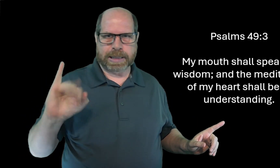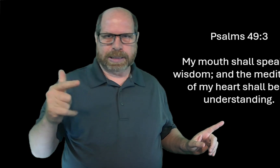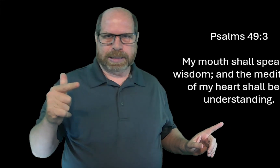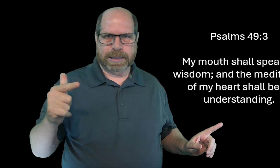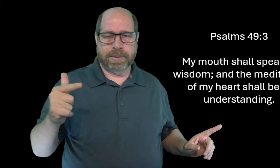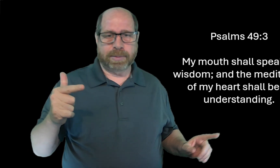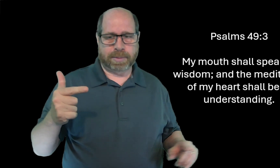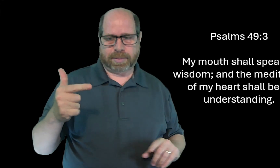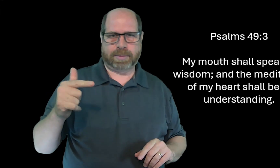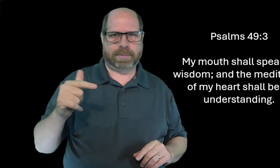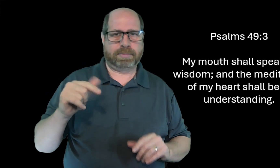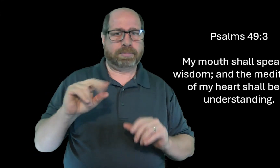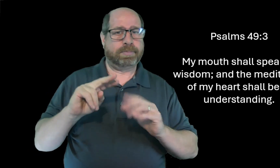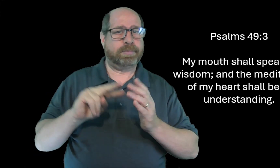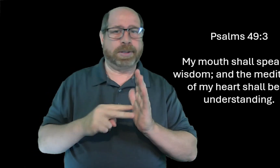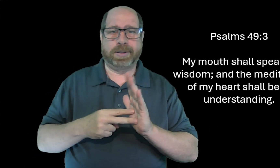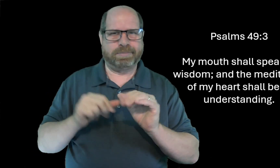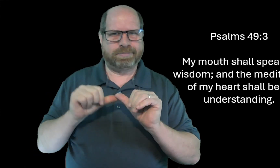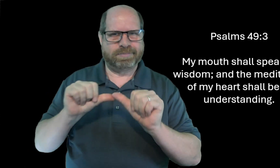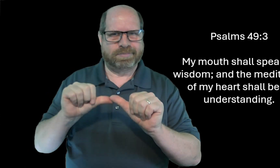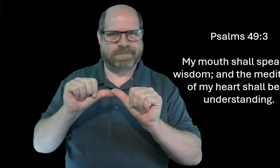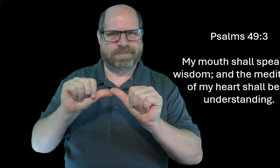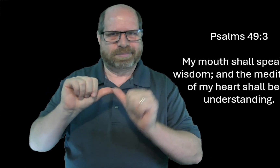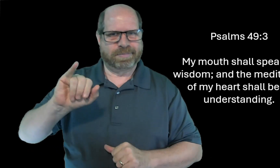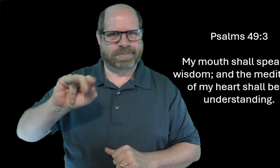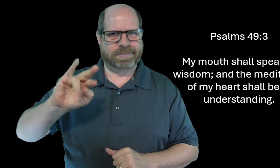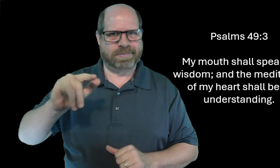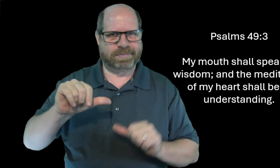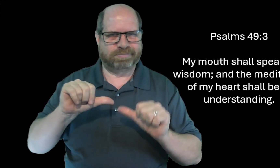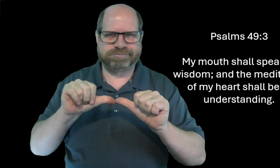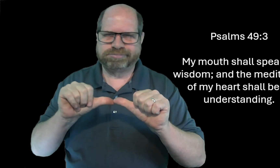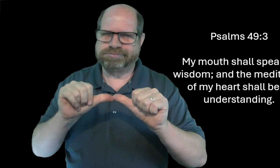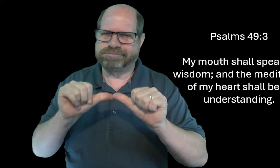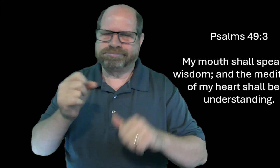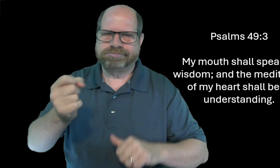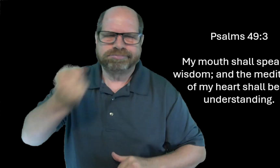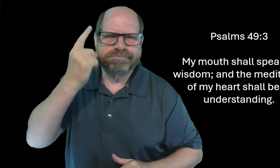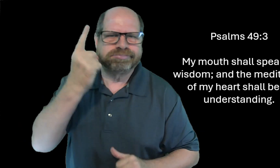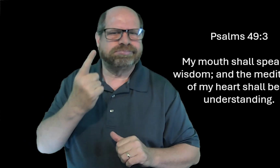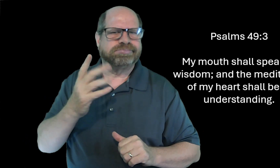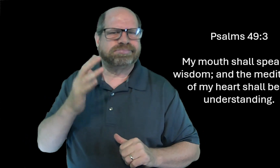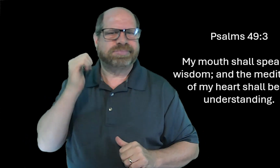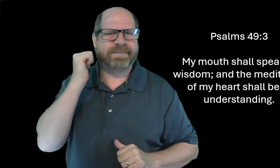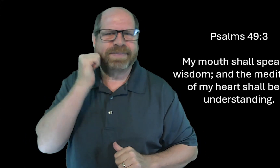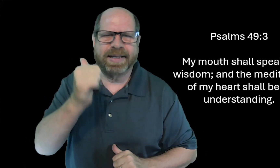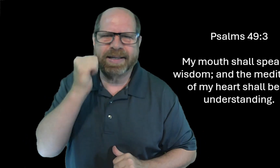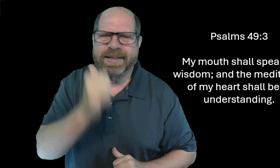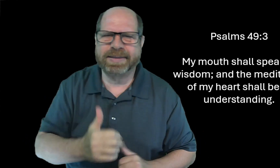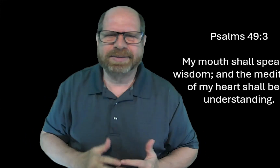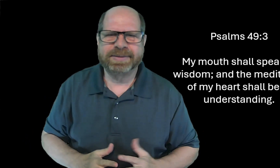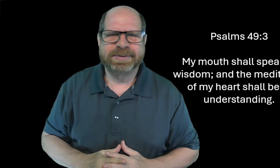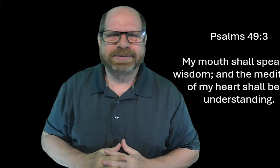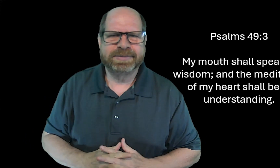Understanding. That means it keeps going every every single day.